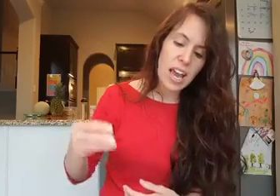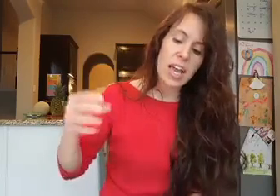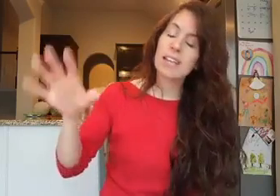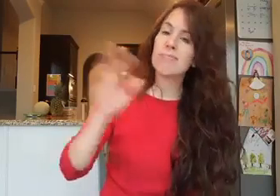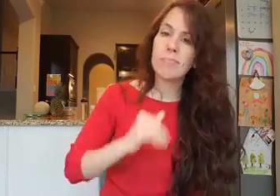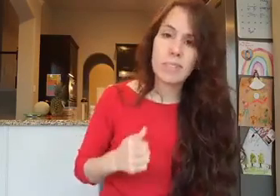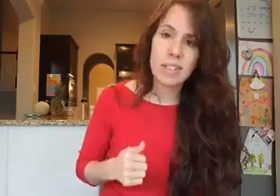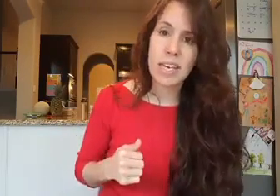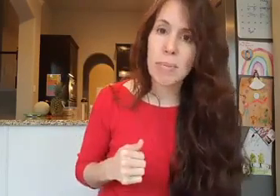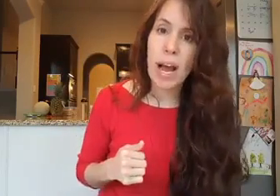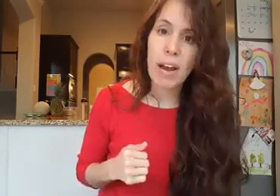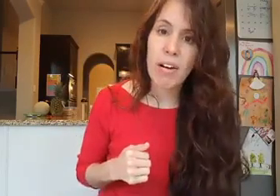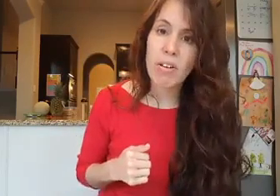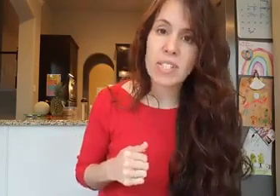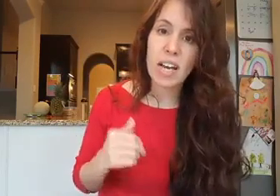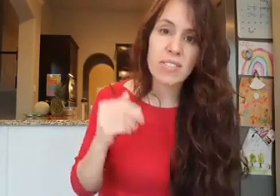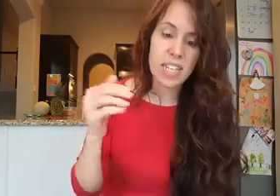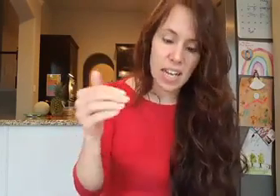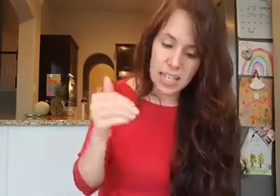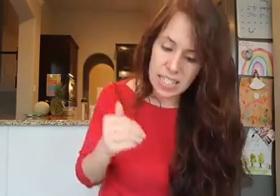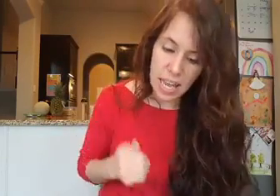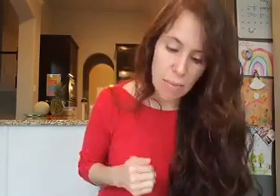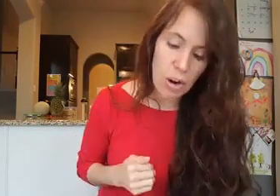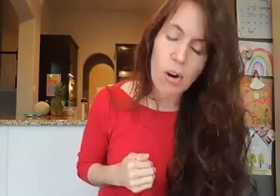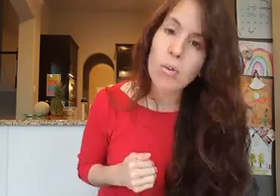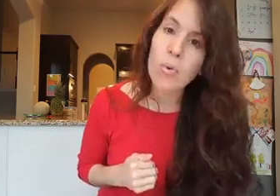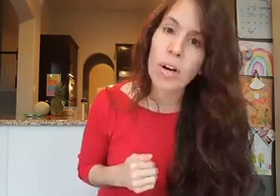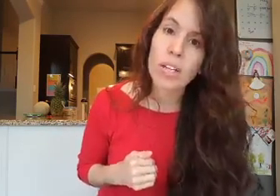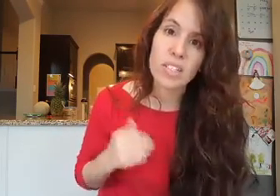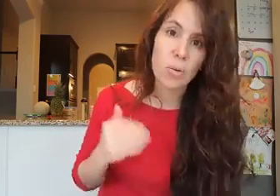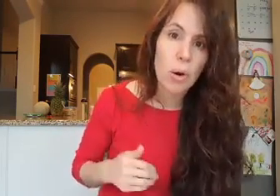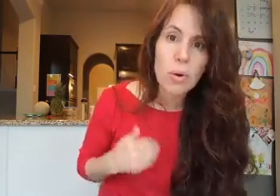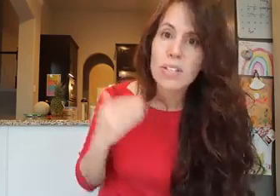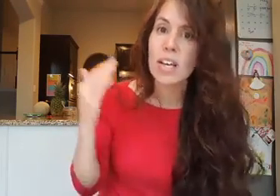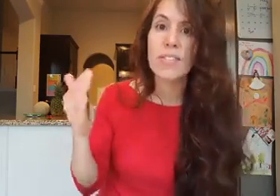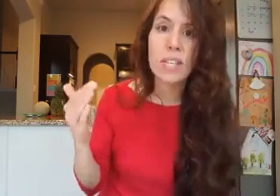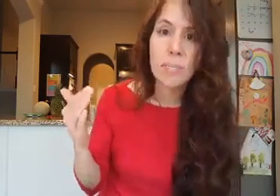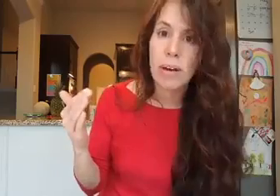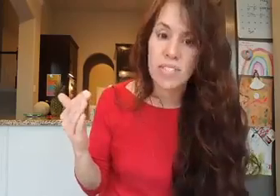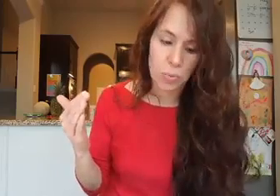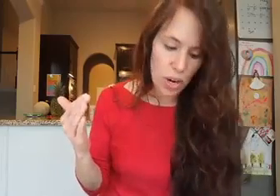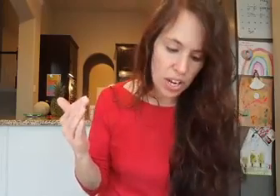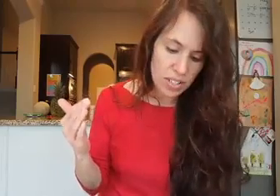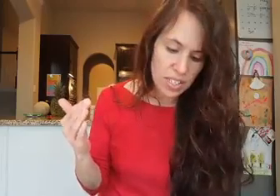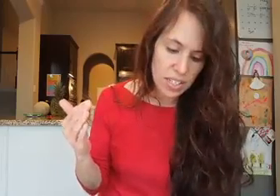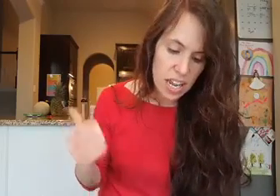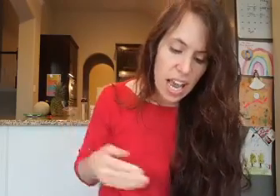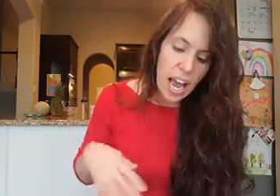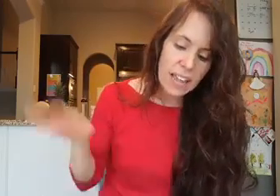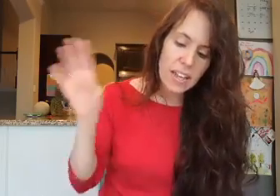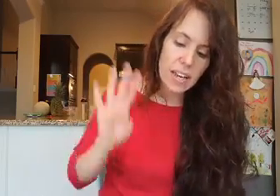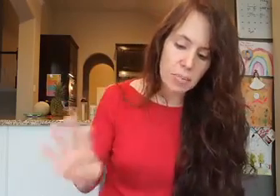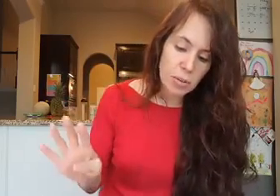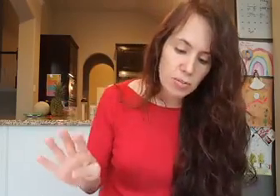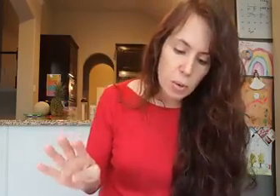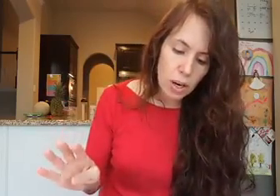keep an eye on our own selves, examine our own work, don't hold ourselves above someone else. And then number four,